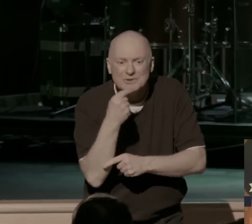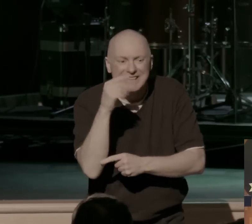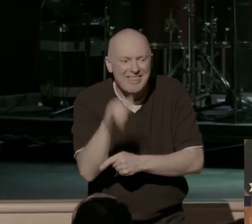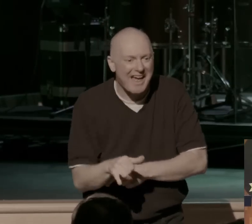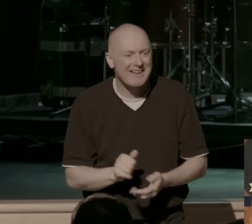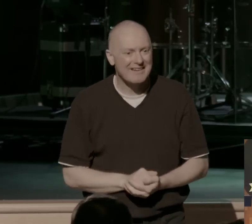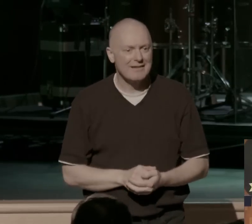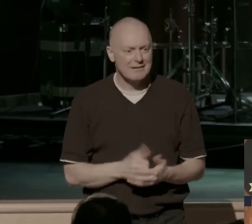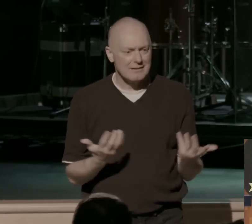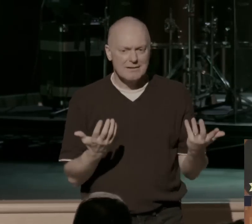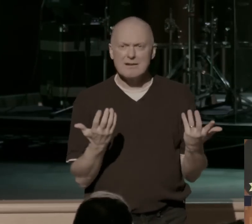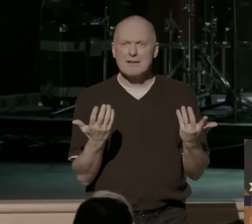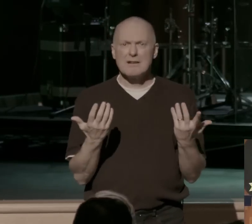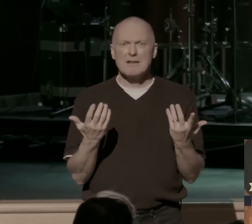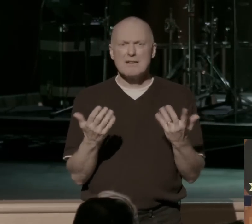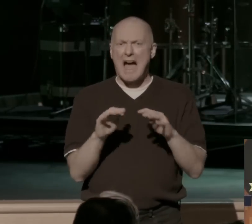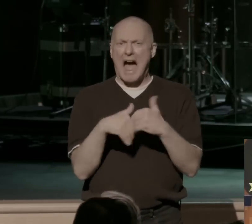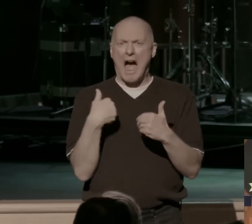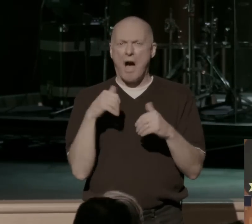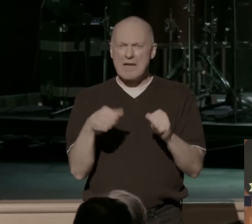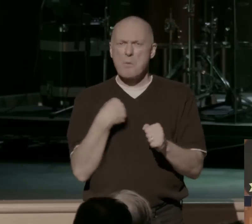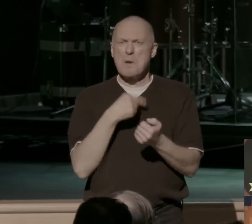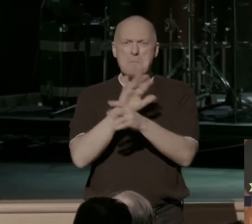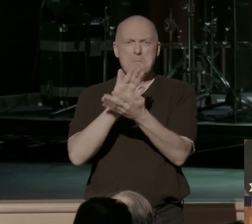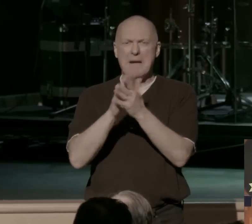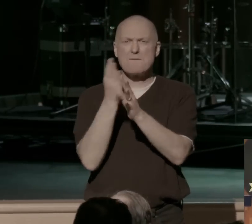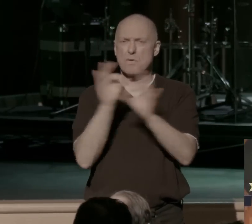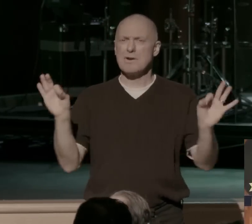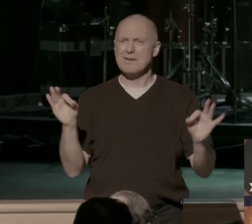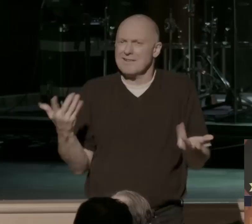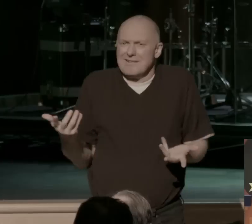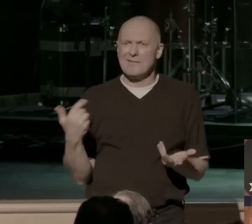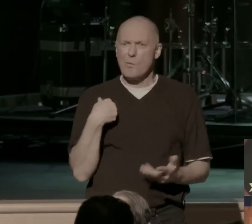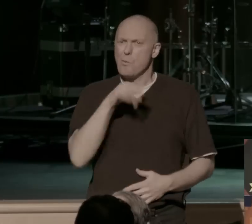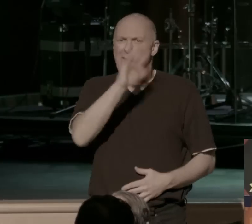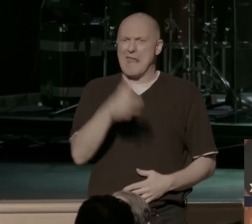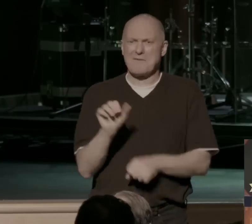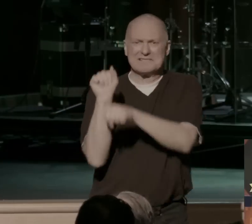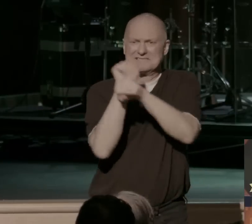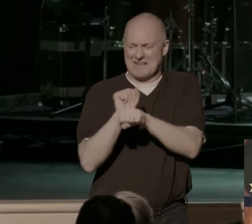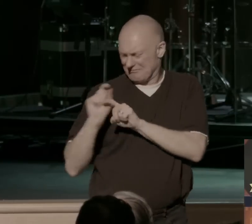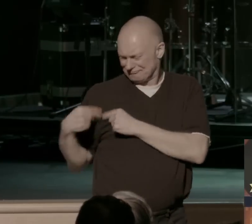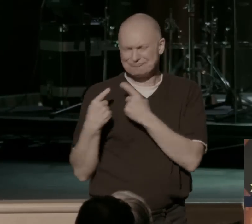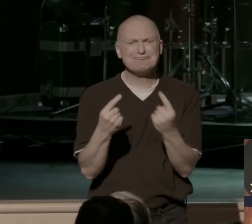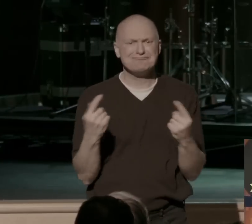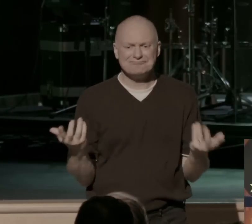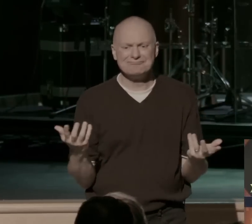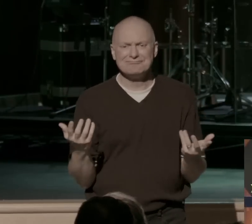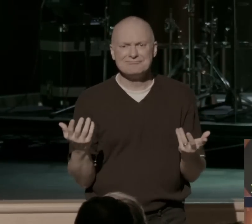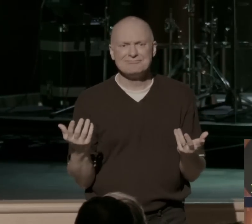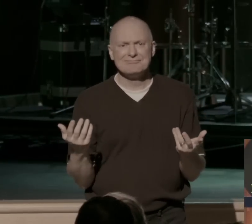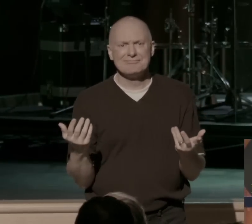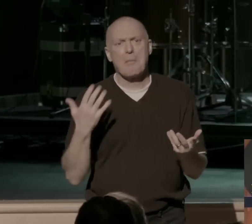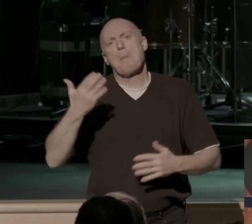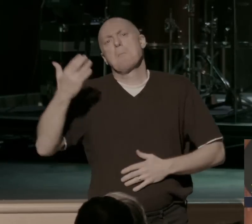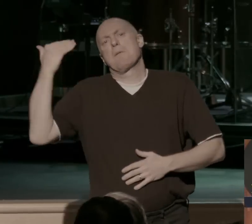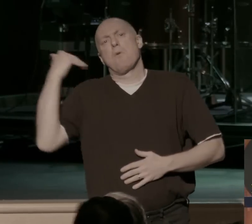How is it you say we'll become free? So we've never been in slavery, Jesus, other than the Babylonians, right, and the